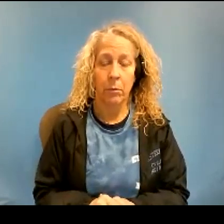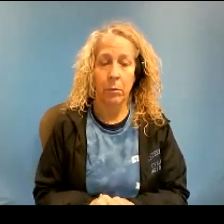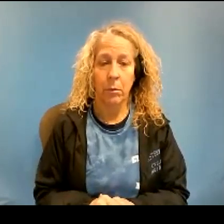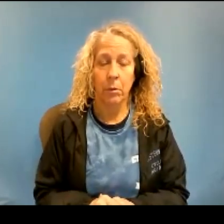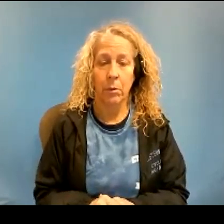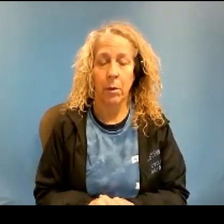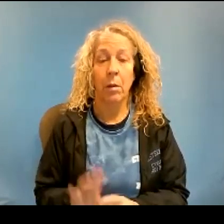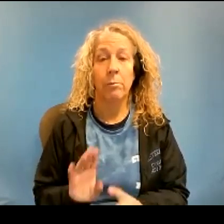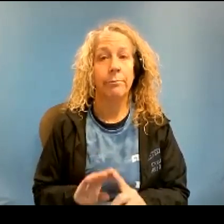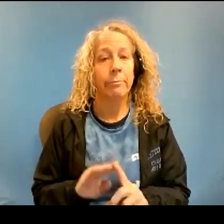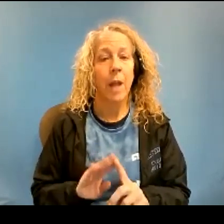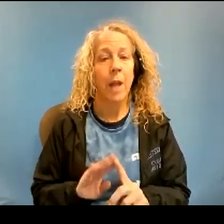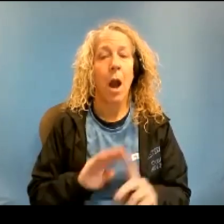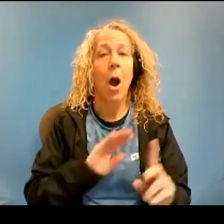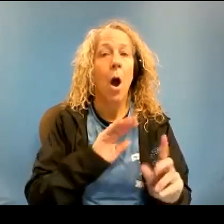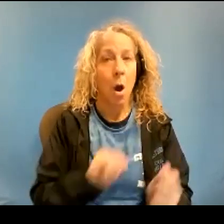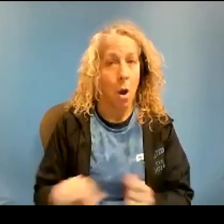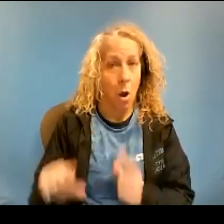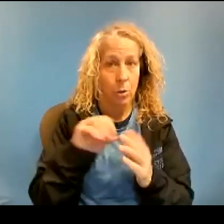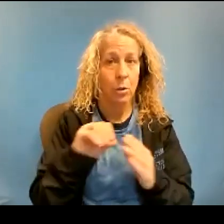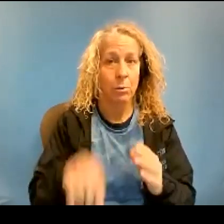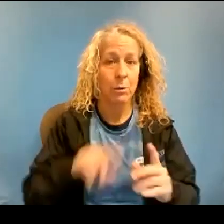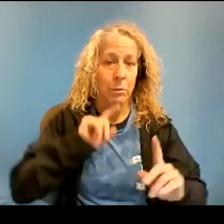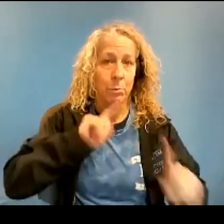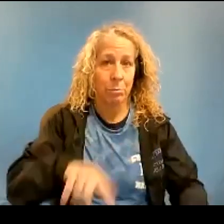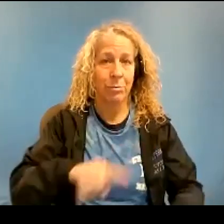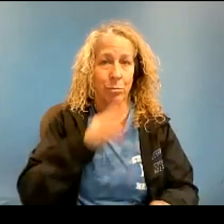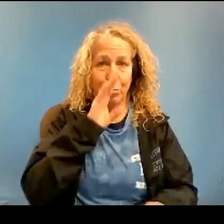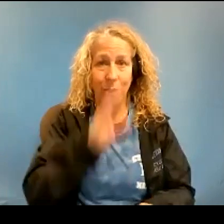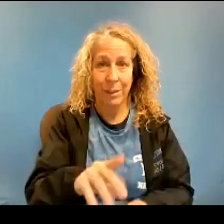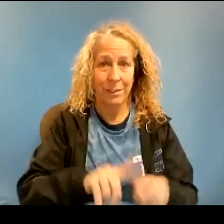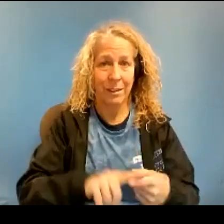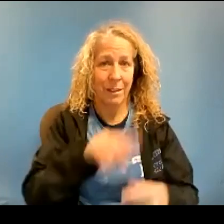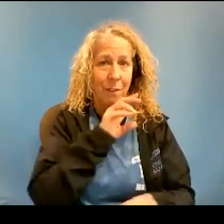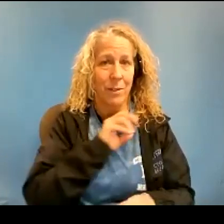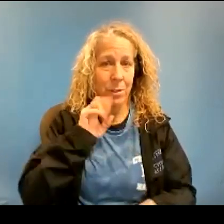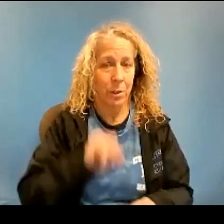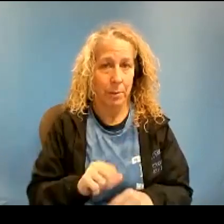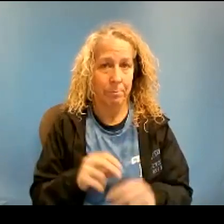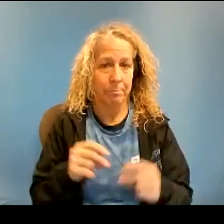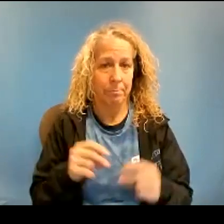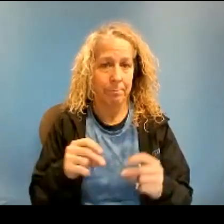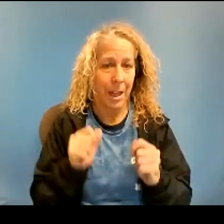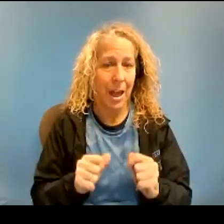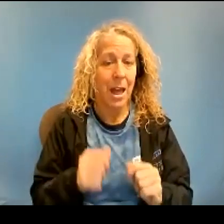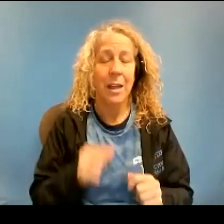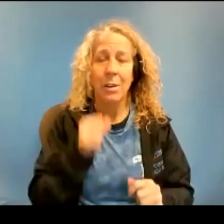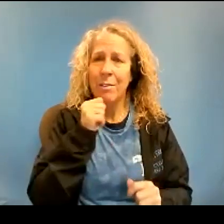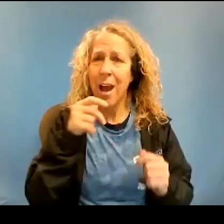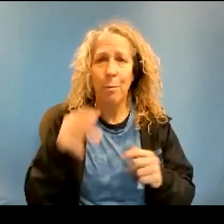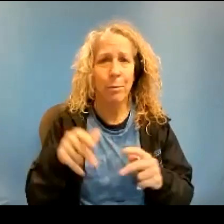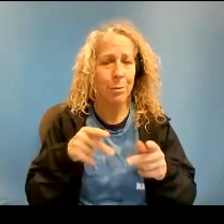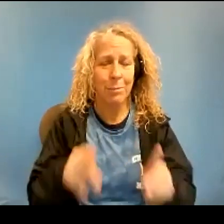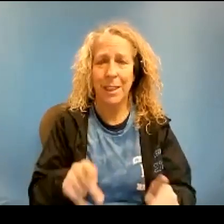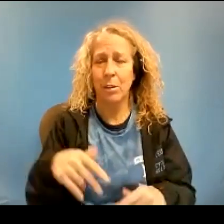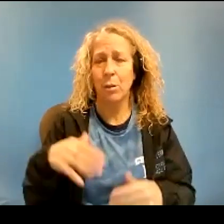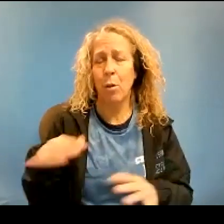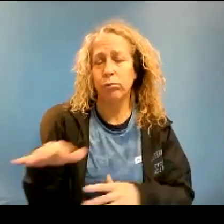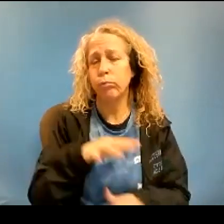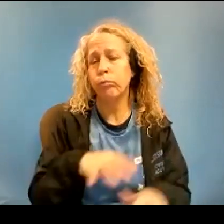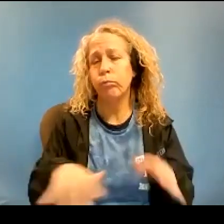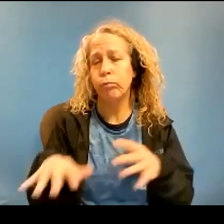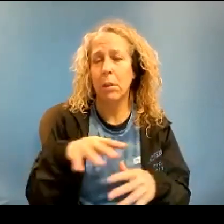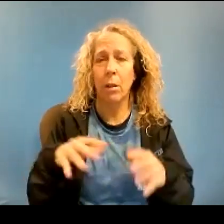All students must report directly to the cafeteria for lunch. Students are not allowed to hang out in the hallway